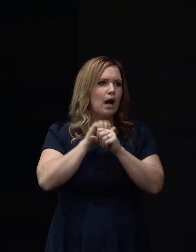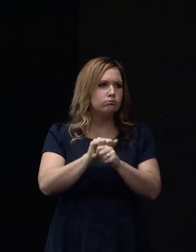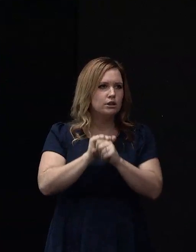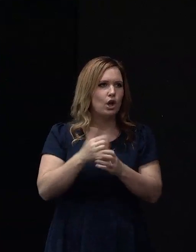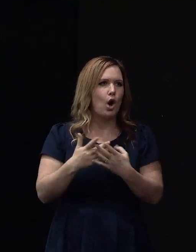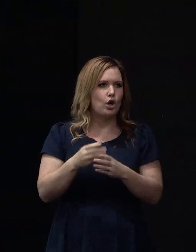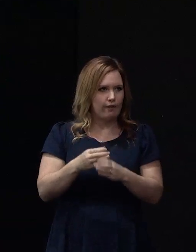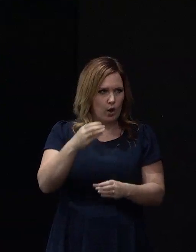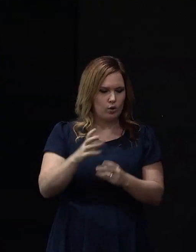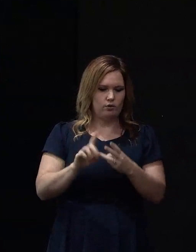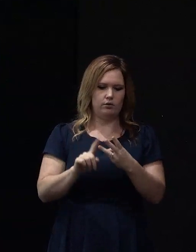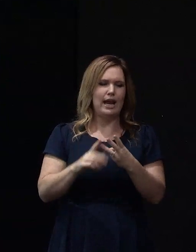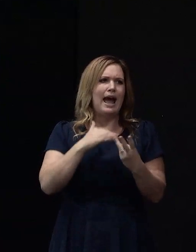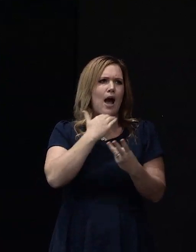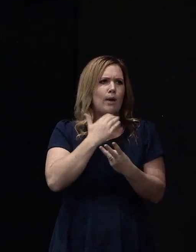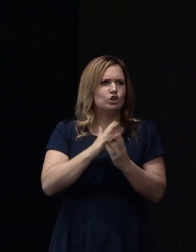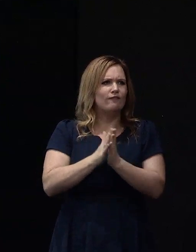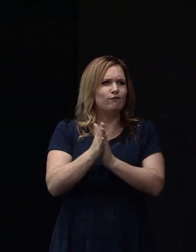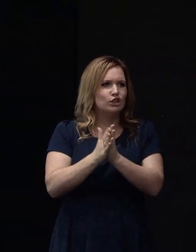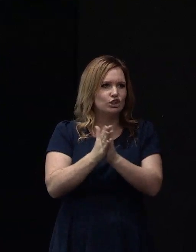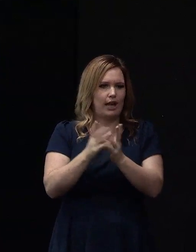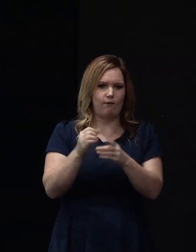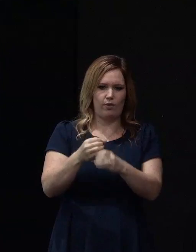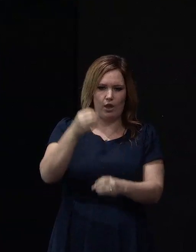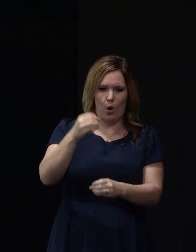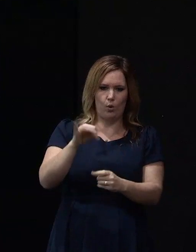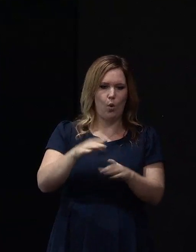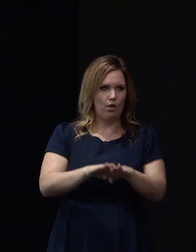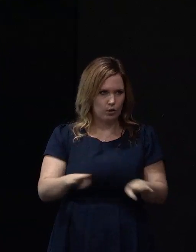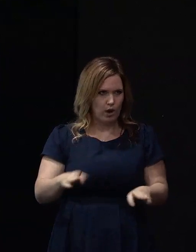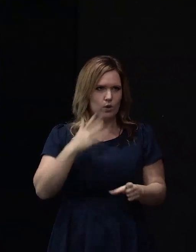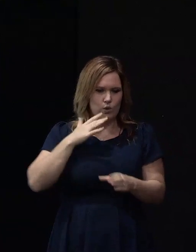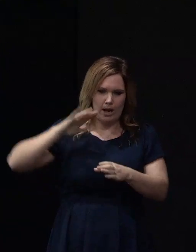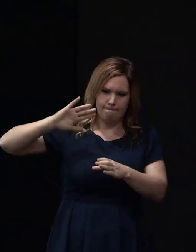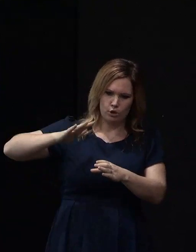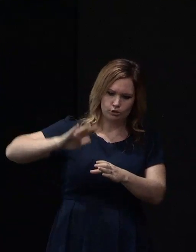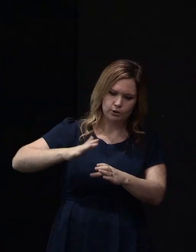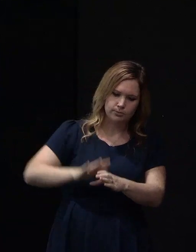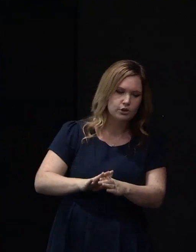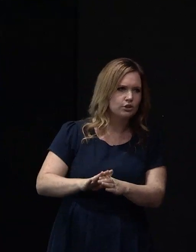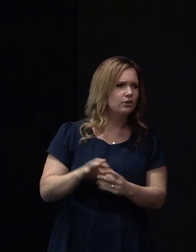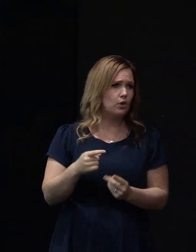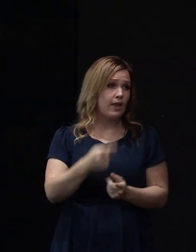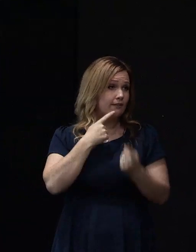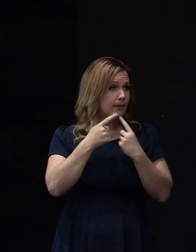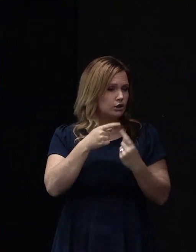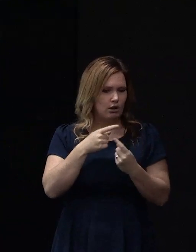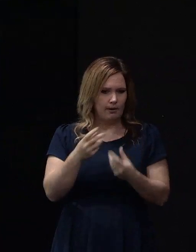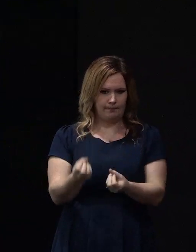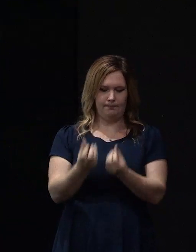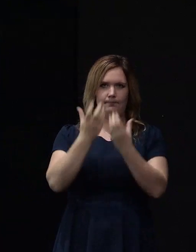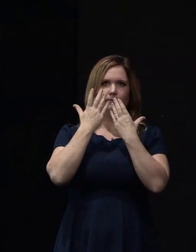and how much friction is there between the cone and the ground as it pushes in and those are the key pieces of information that we need